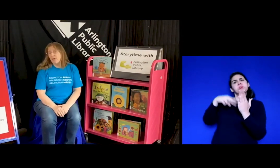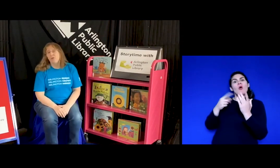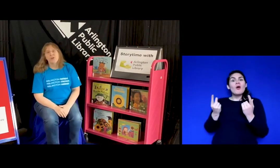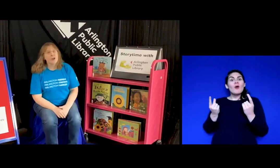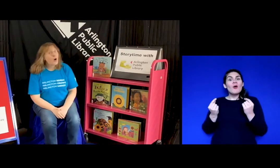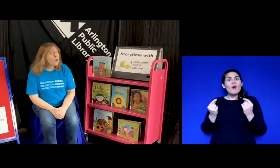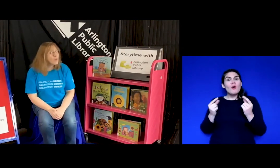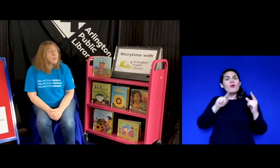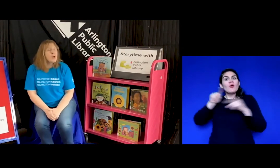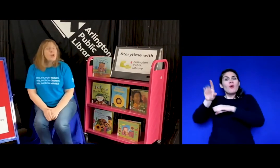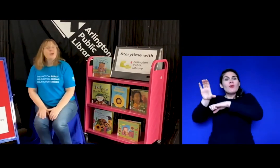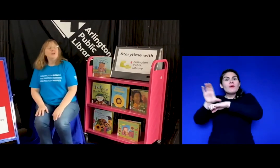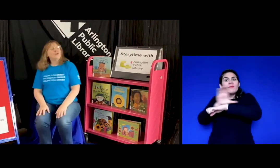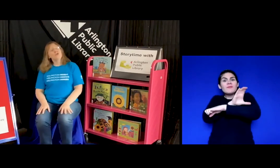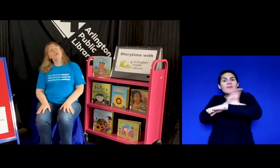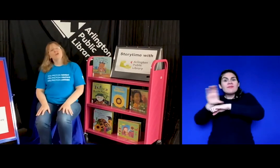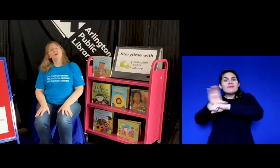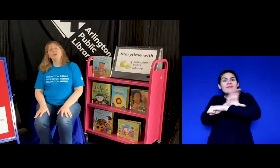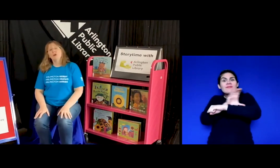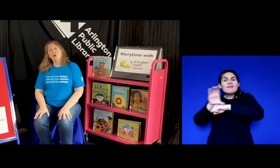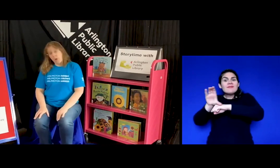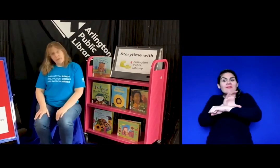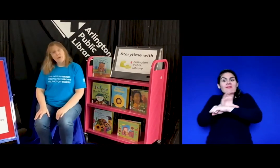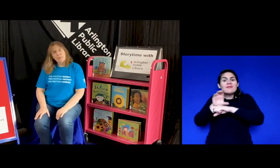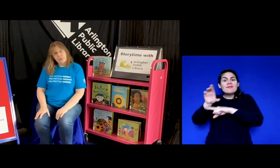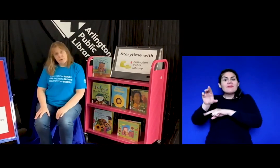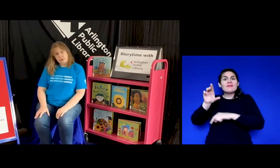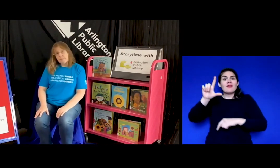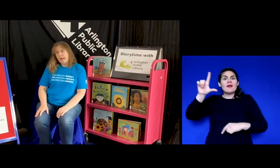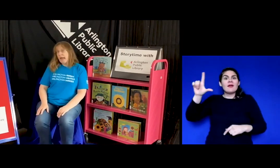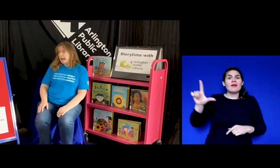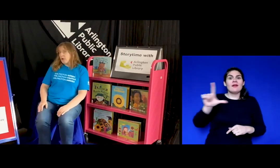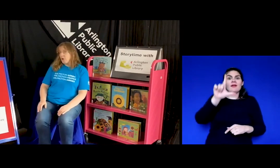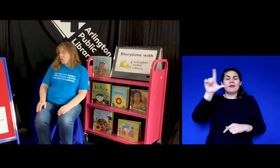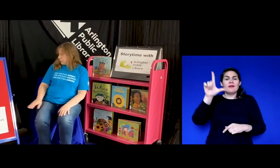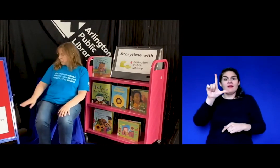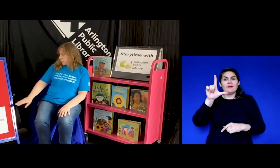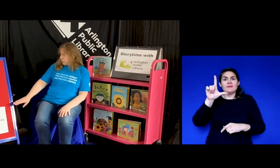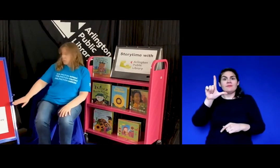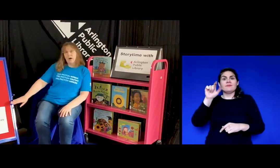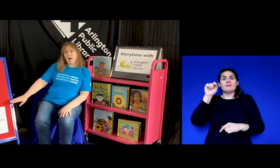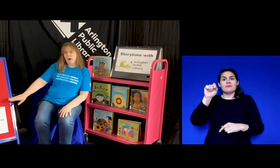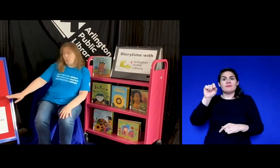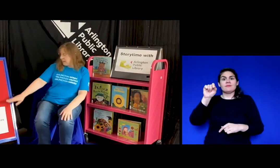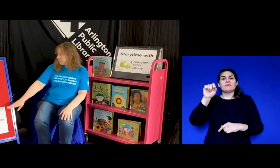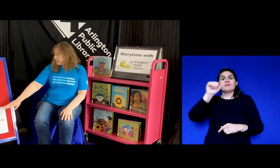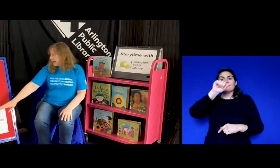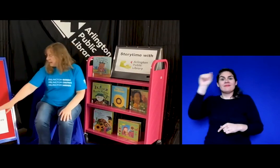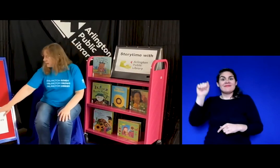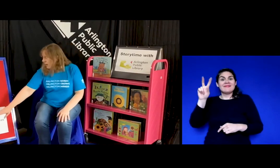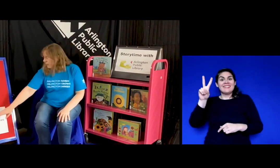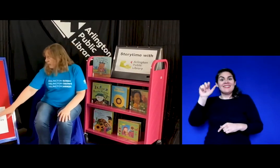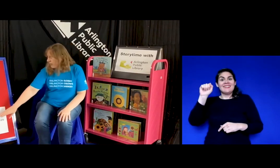those at home you could go on the computer and go to our website library